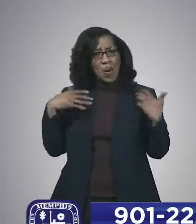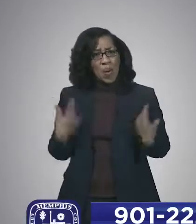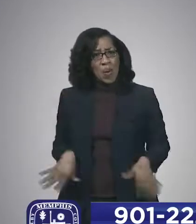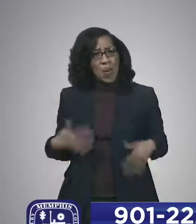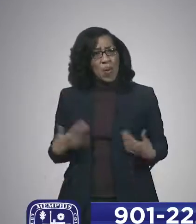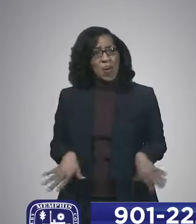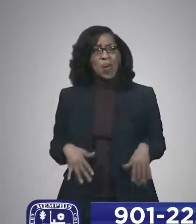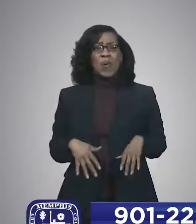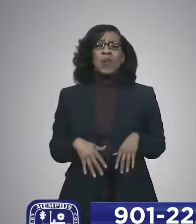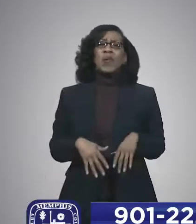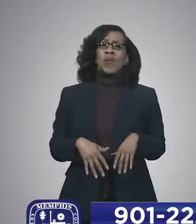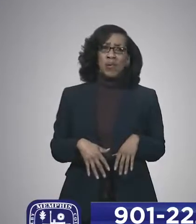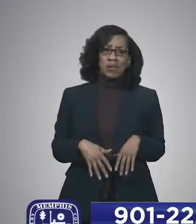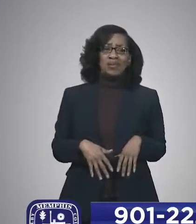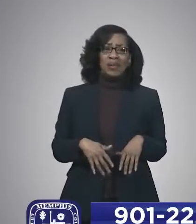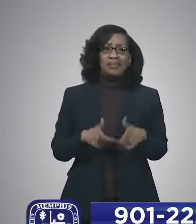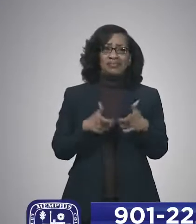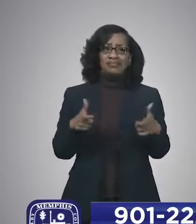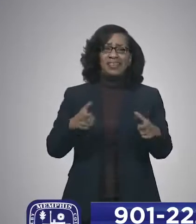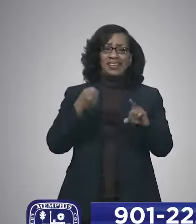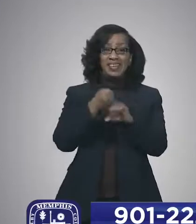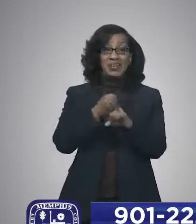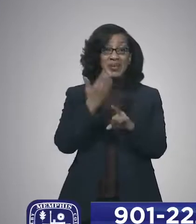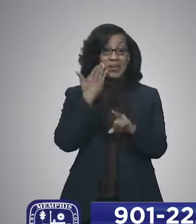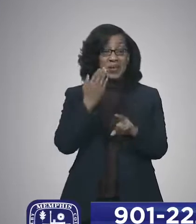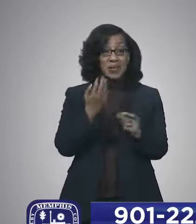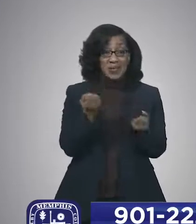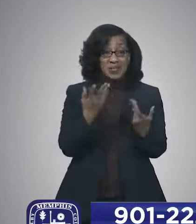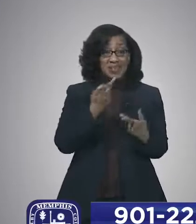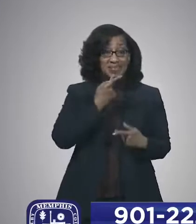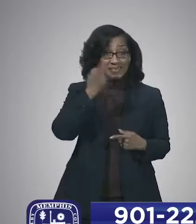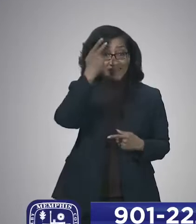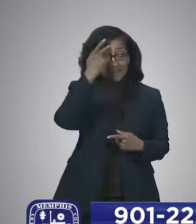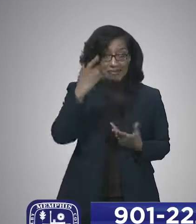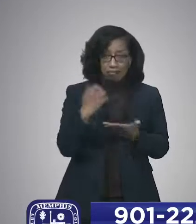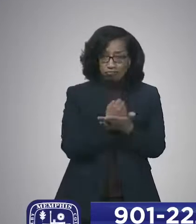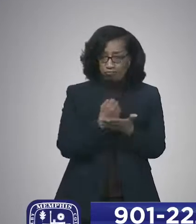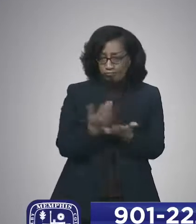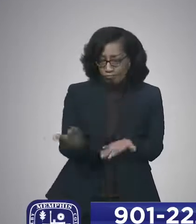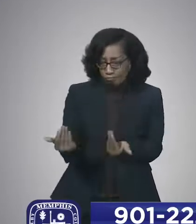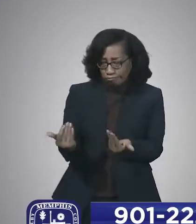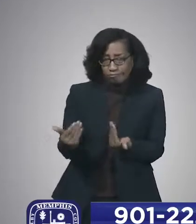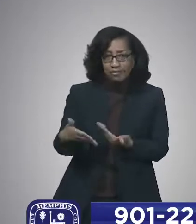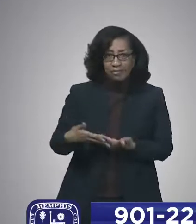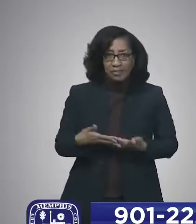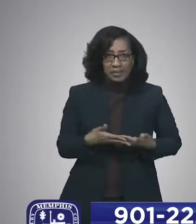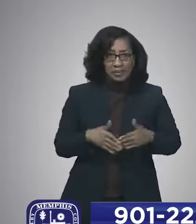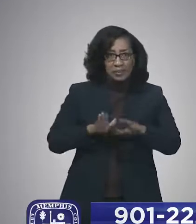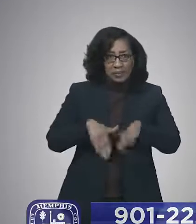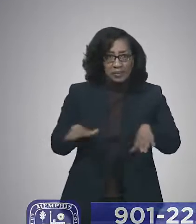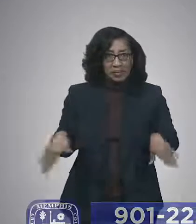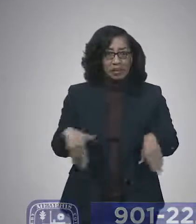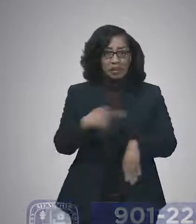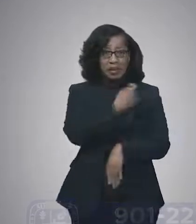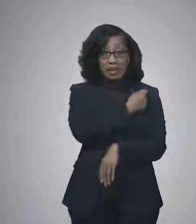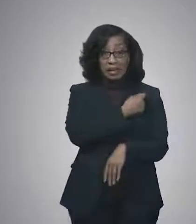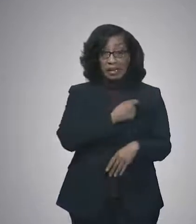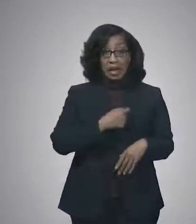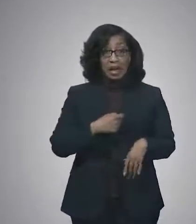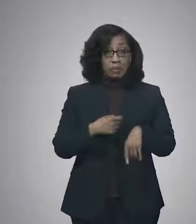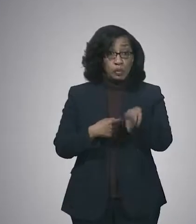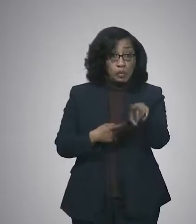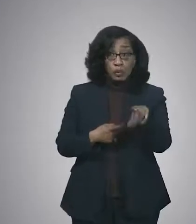changer, and we know parents are taking advantage of it. But if you know other people in your community, in your family, if it's you